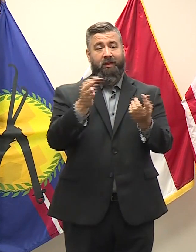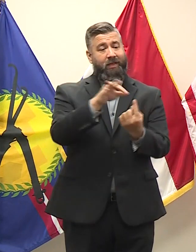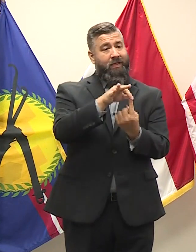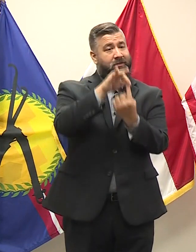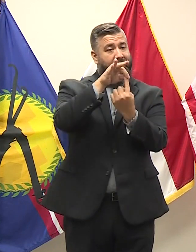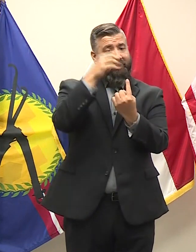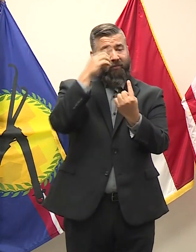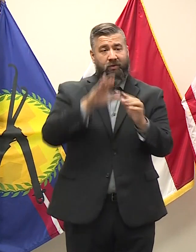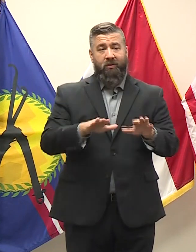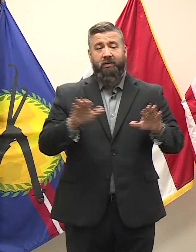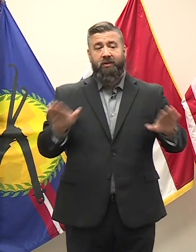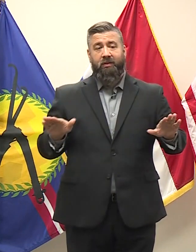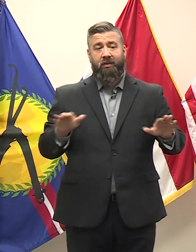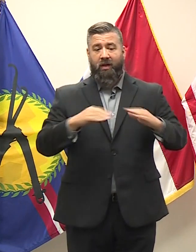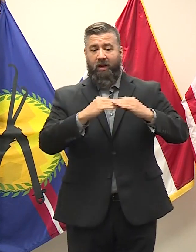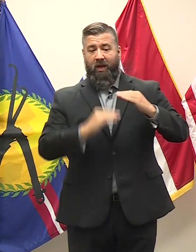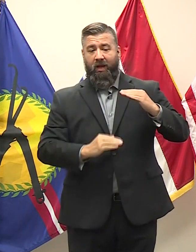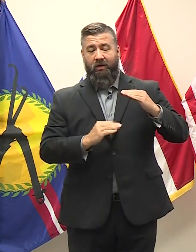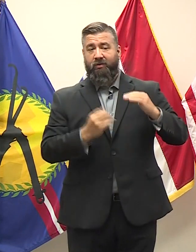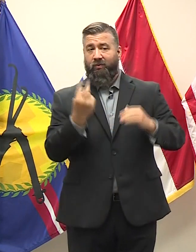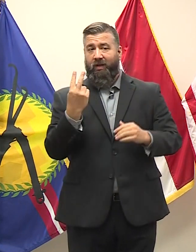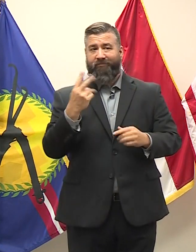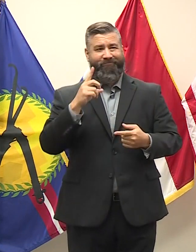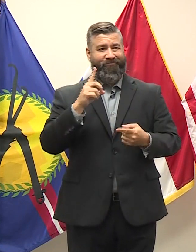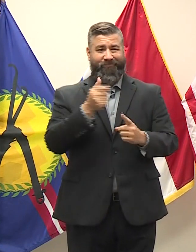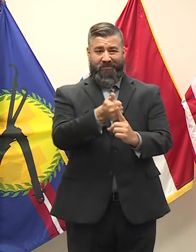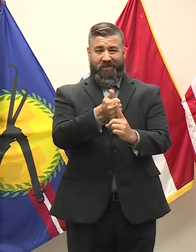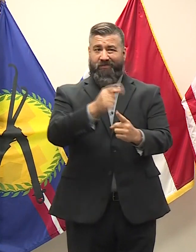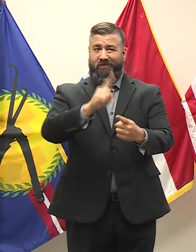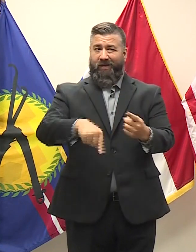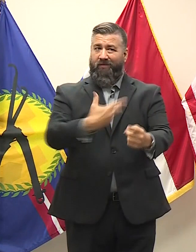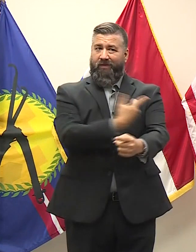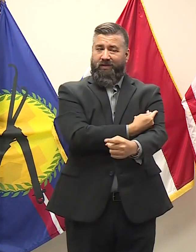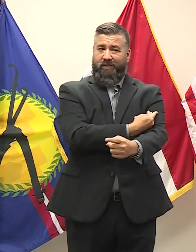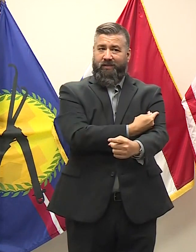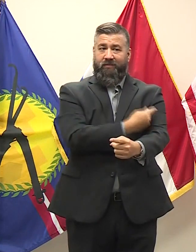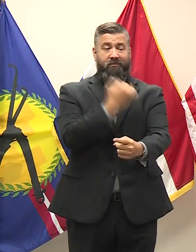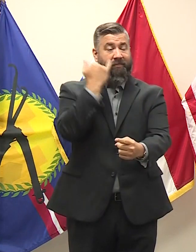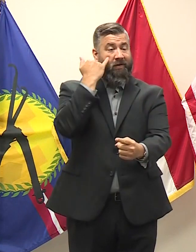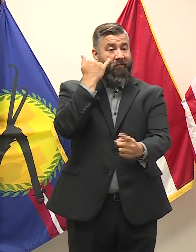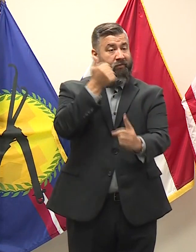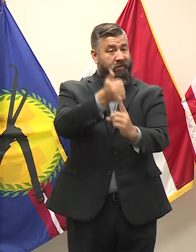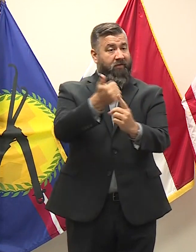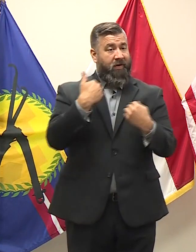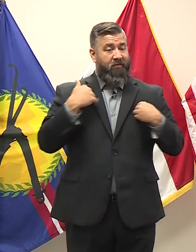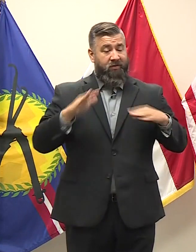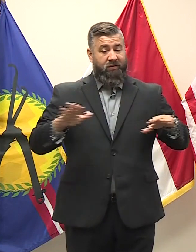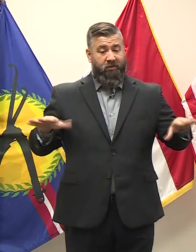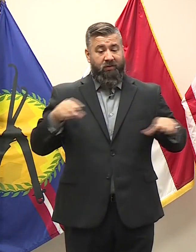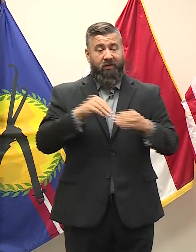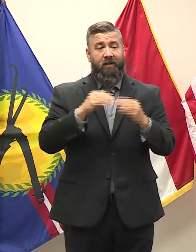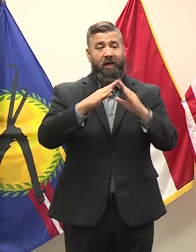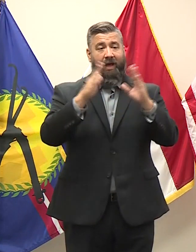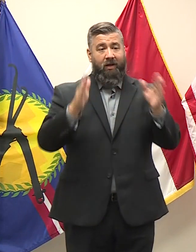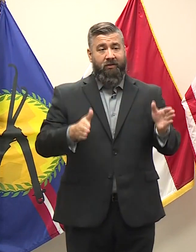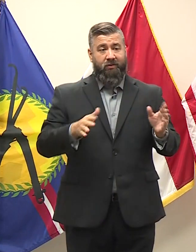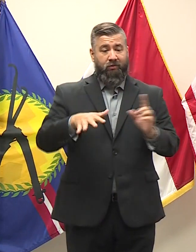who are under 12 who can't even get vaccinated. And so, if you have children in your house, if you're around children,